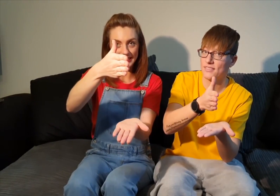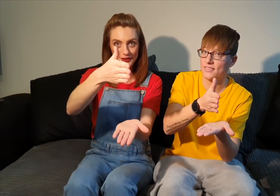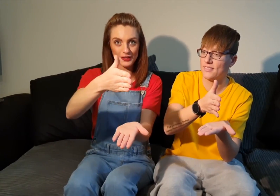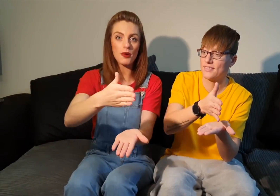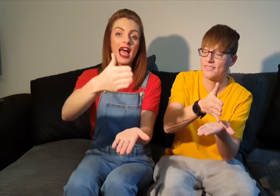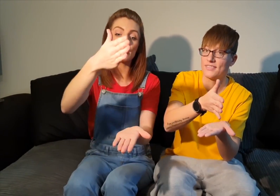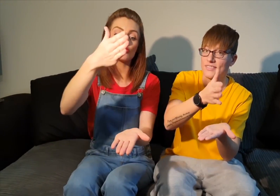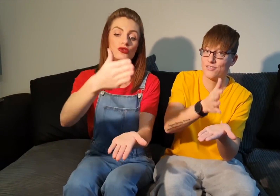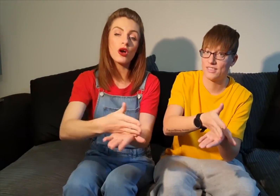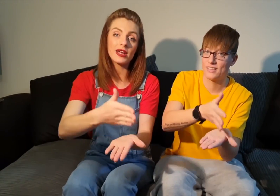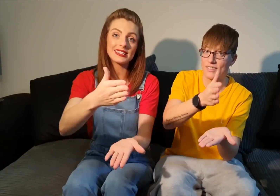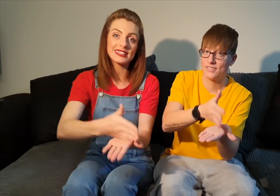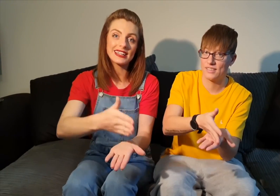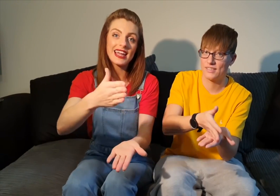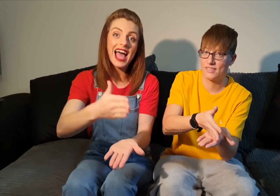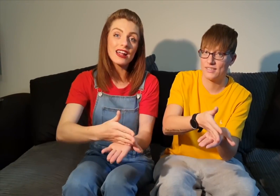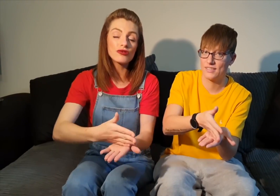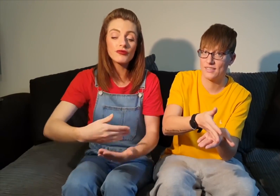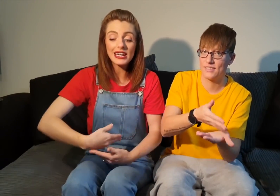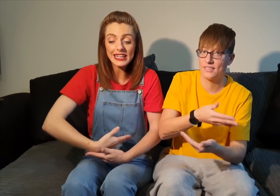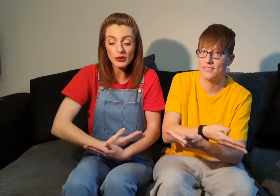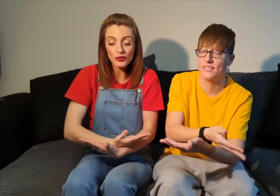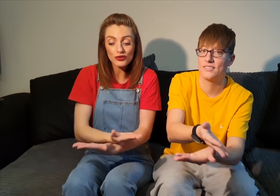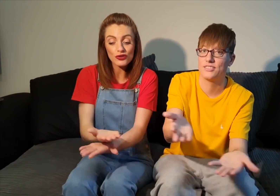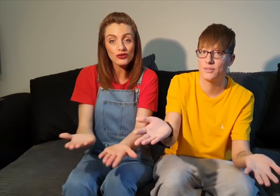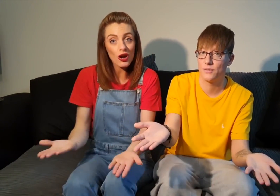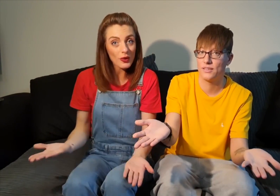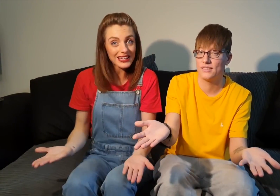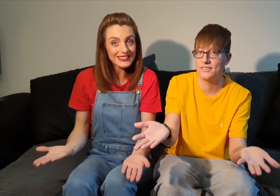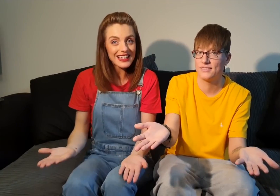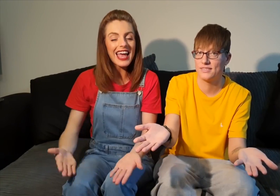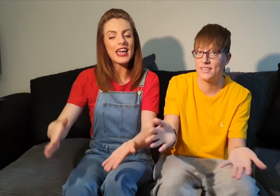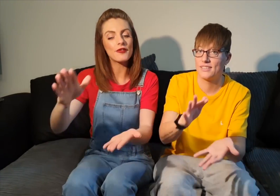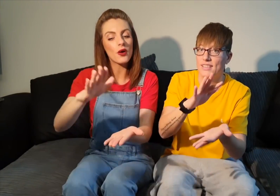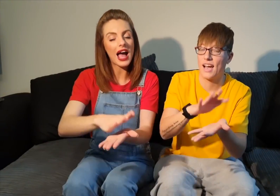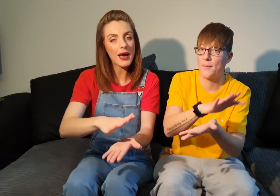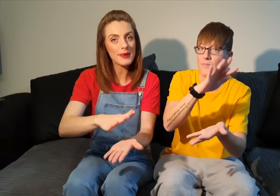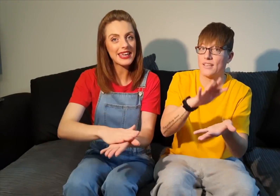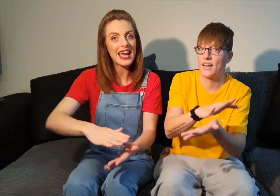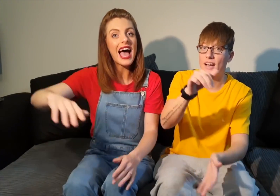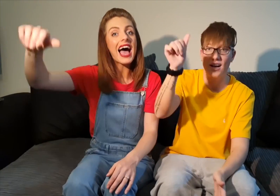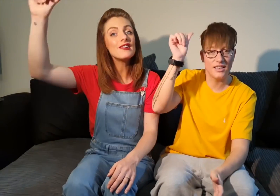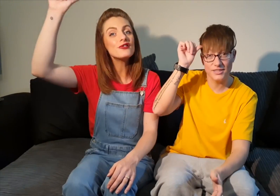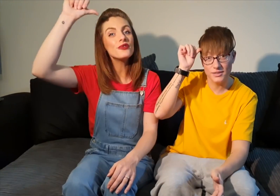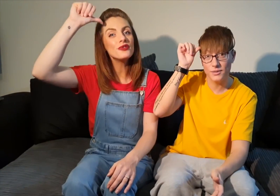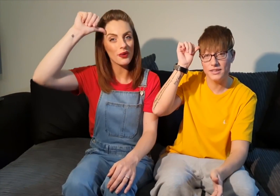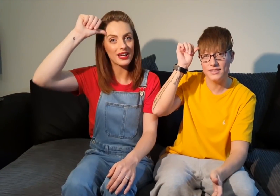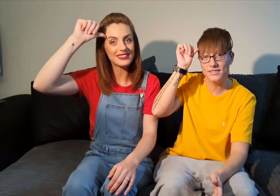on top and you know it and you really want to show it if you're happy and you know it